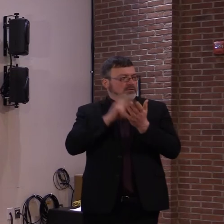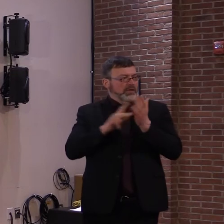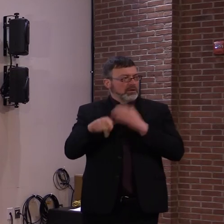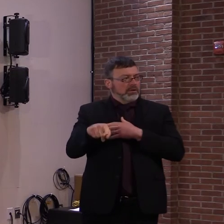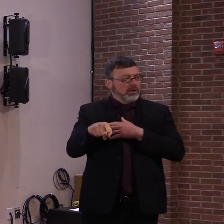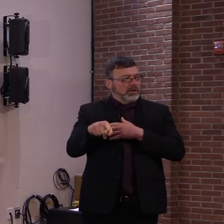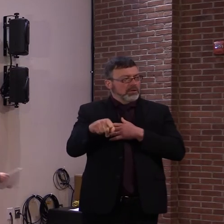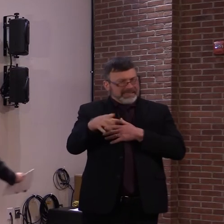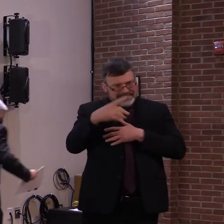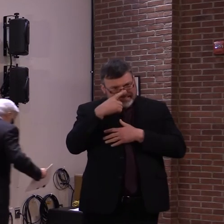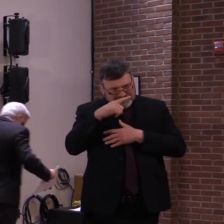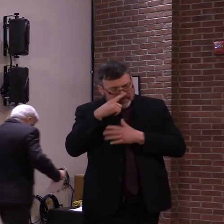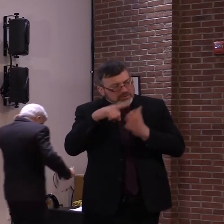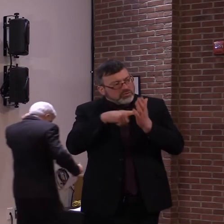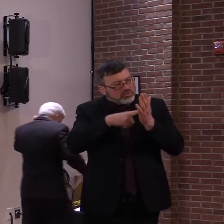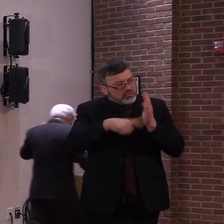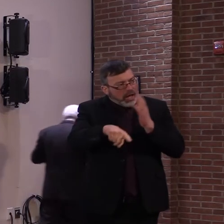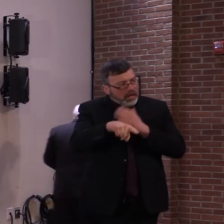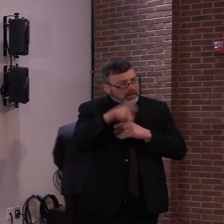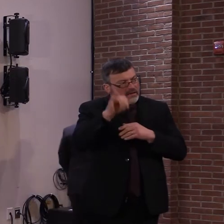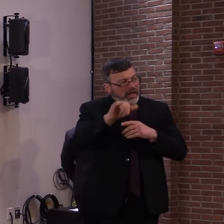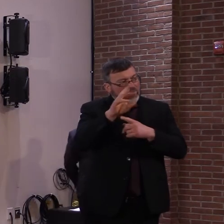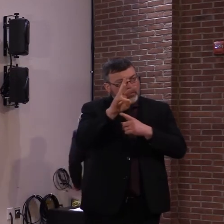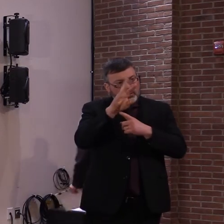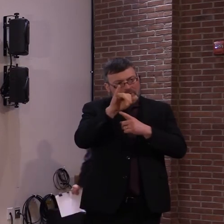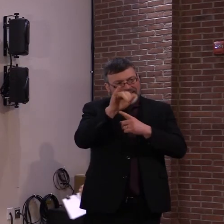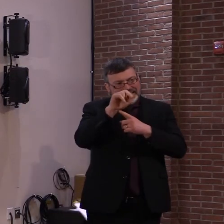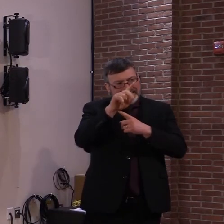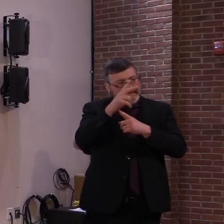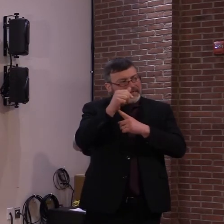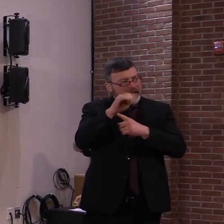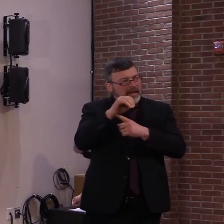from somebody who suggested that that had in fact occurred.